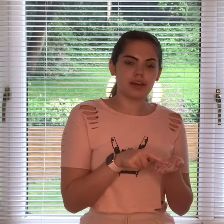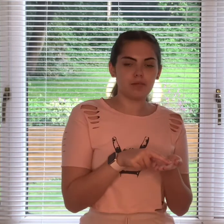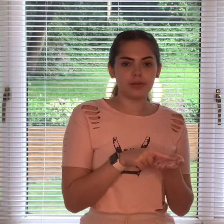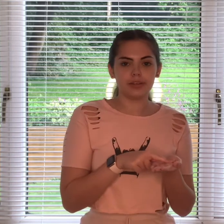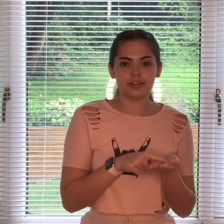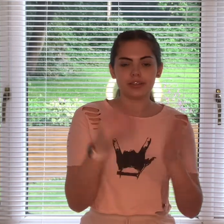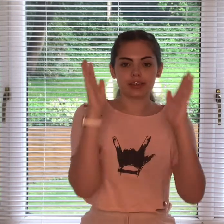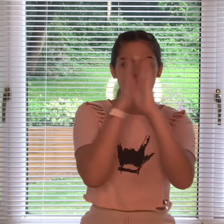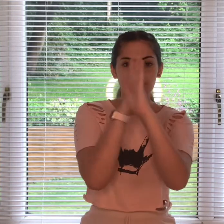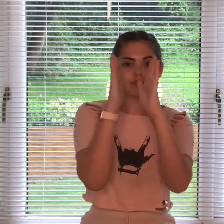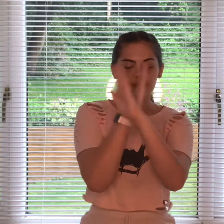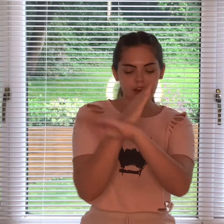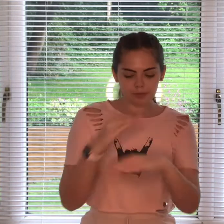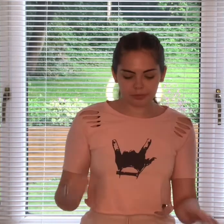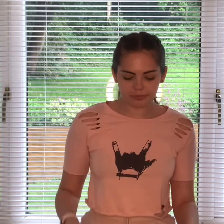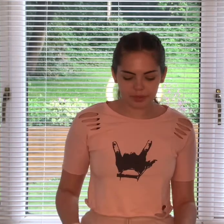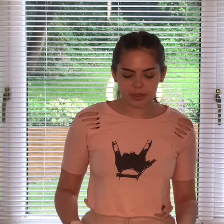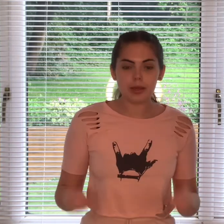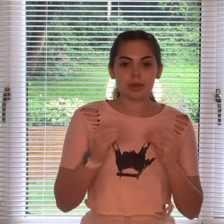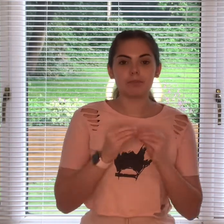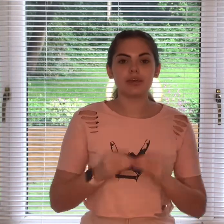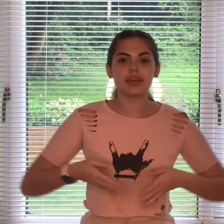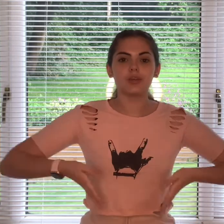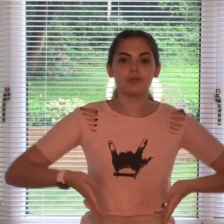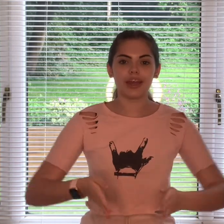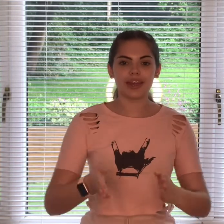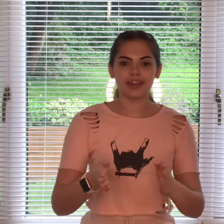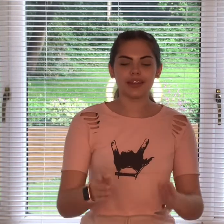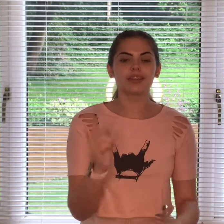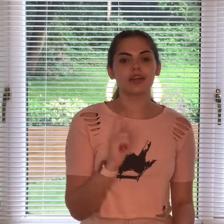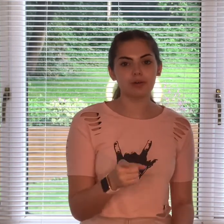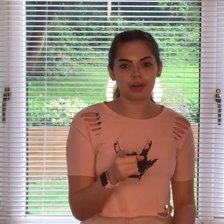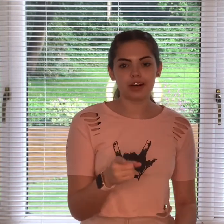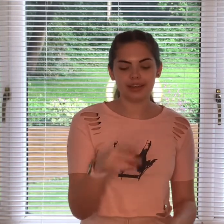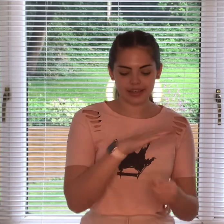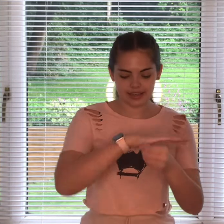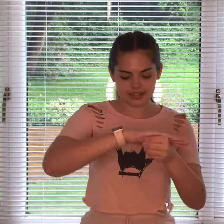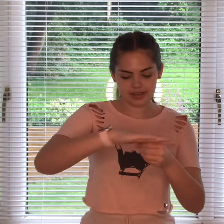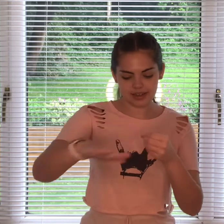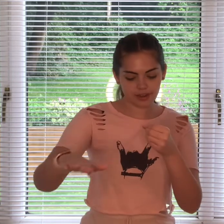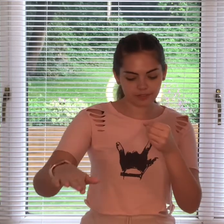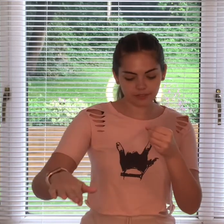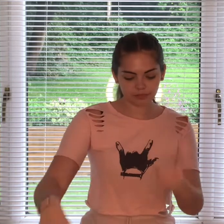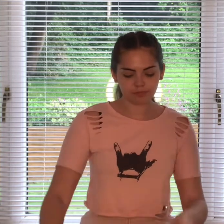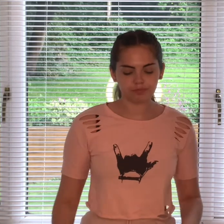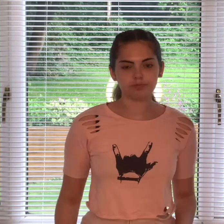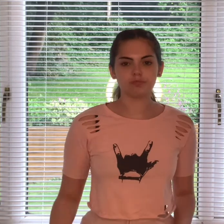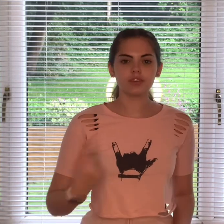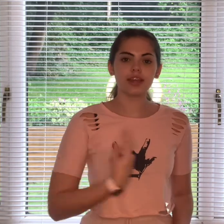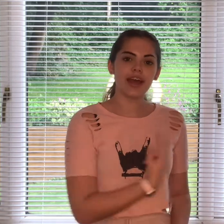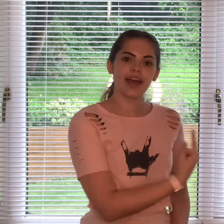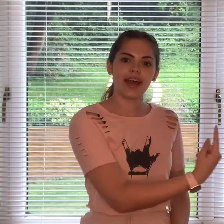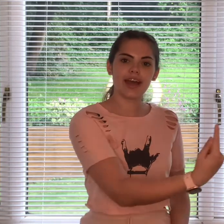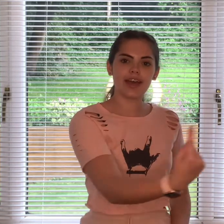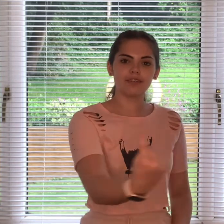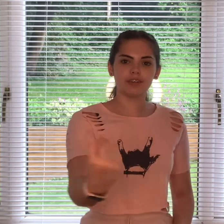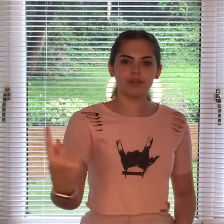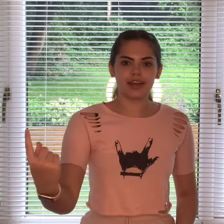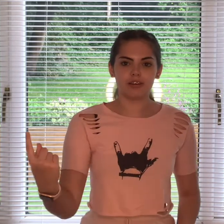to cover up being the way that you are is enough everyone else